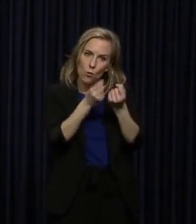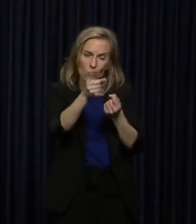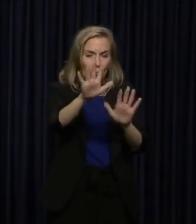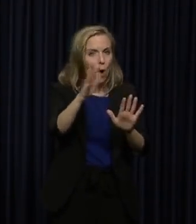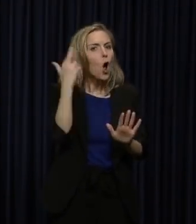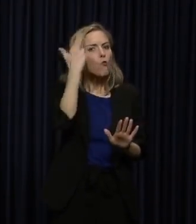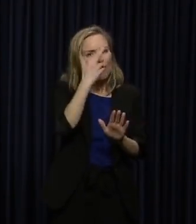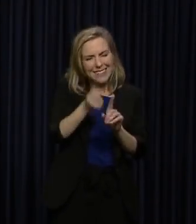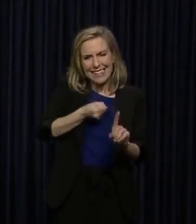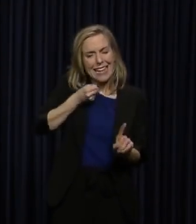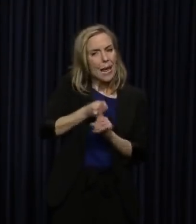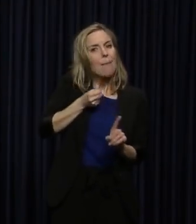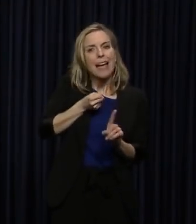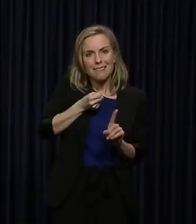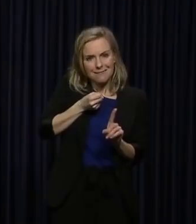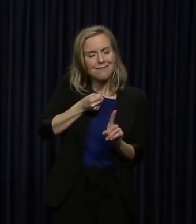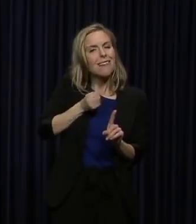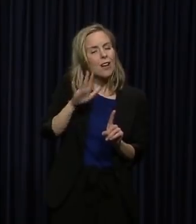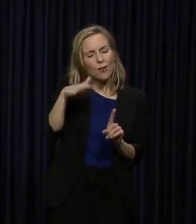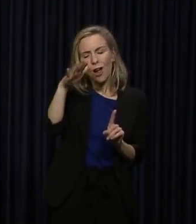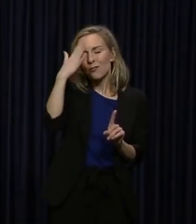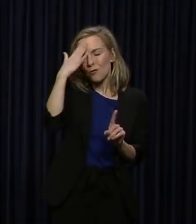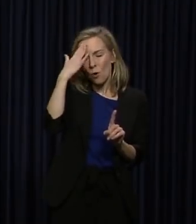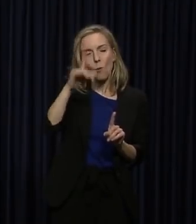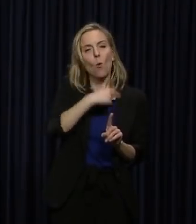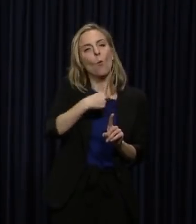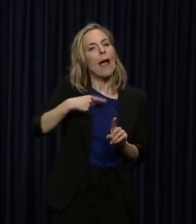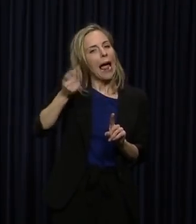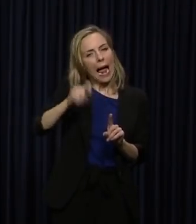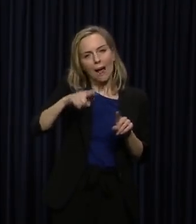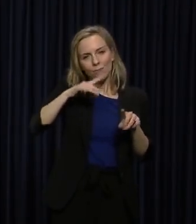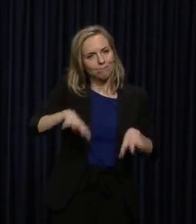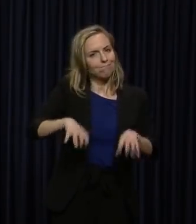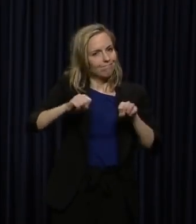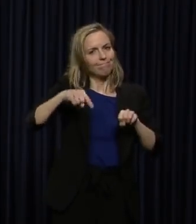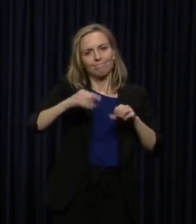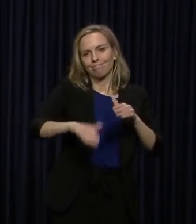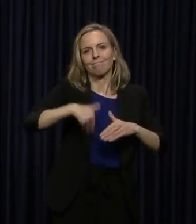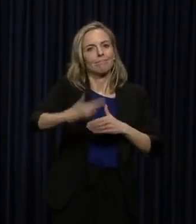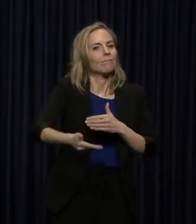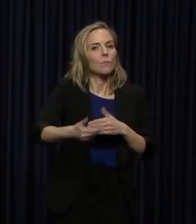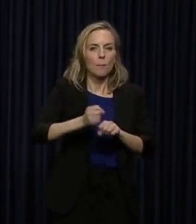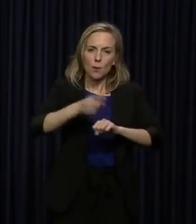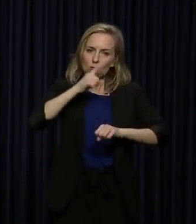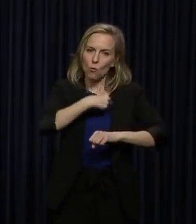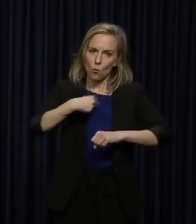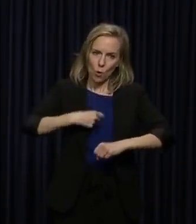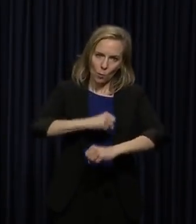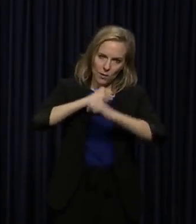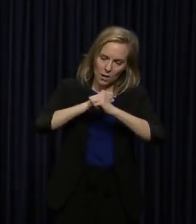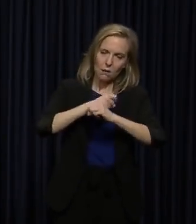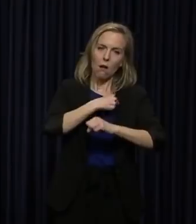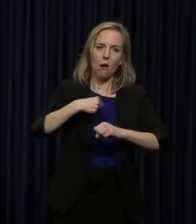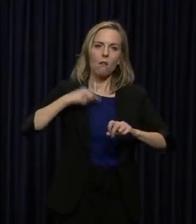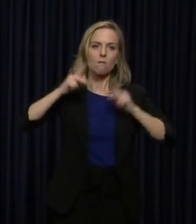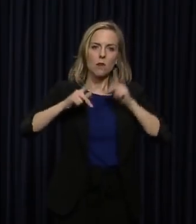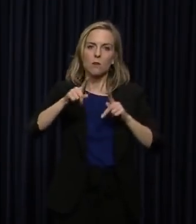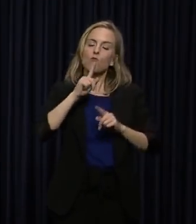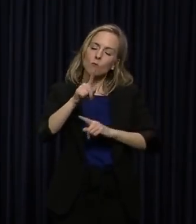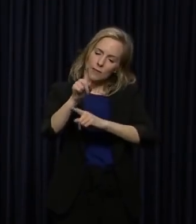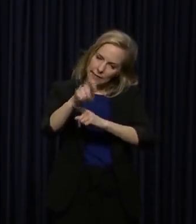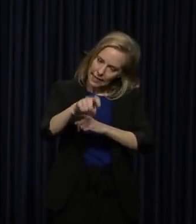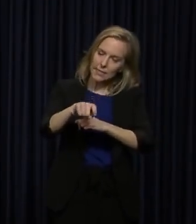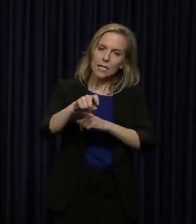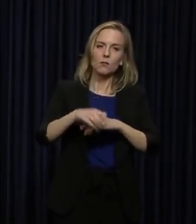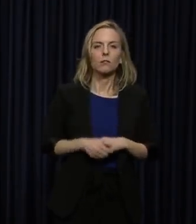the impact that it's going to have. But we have to take the steps to make sure that we are protecting our people, and this is a